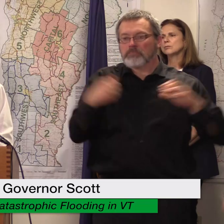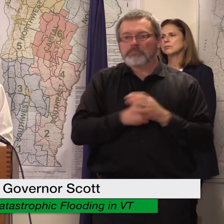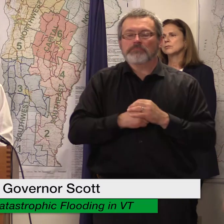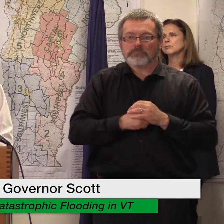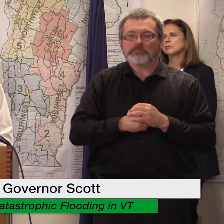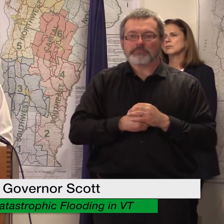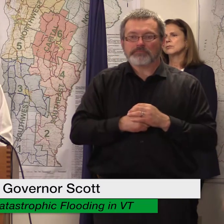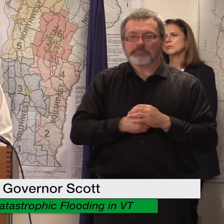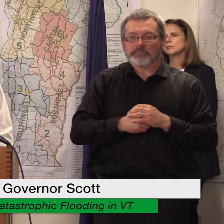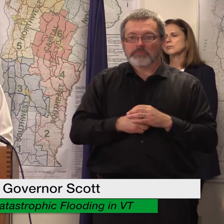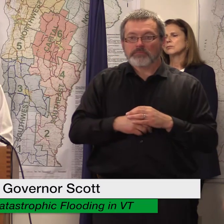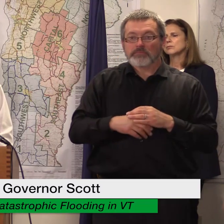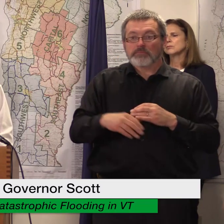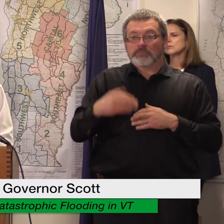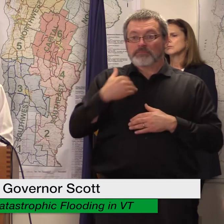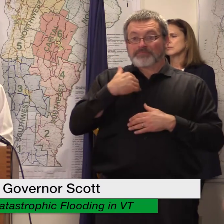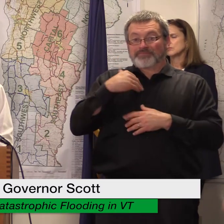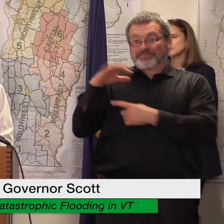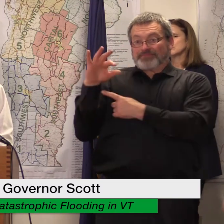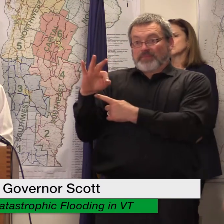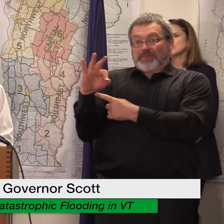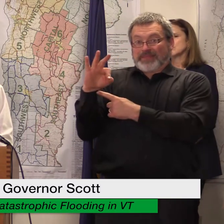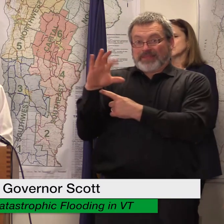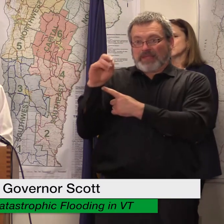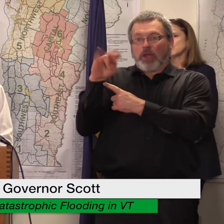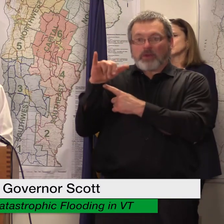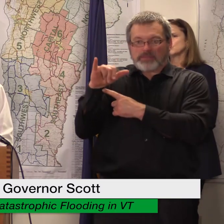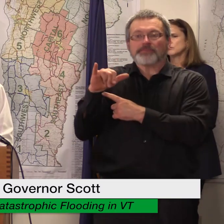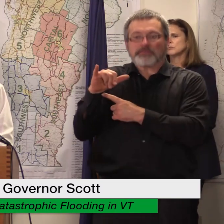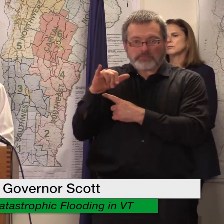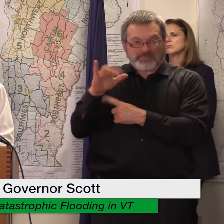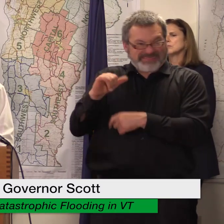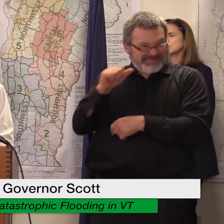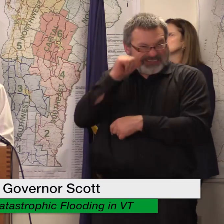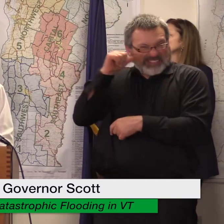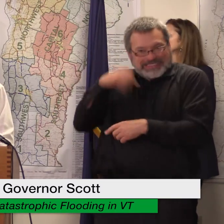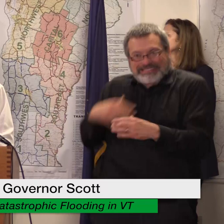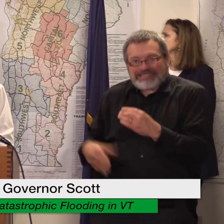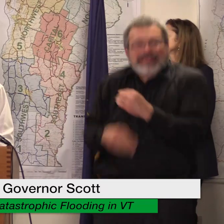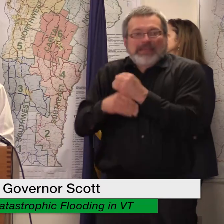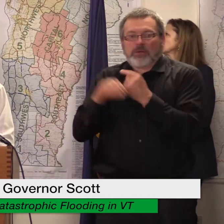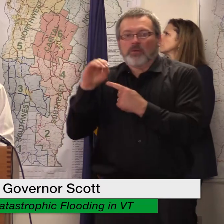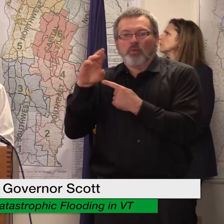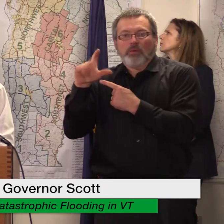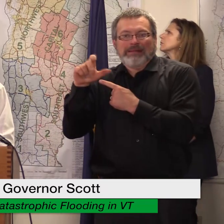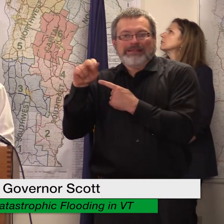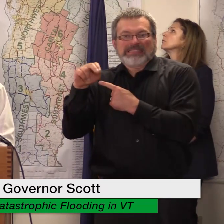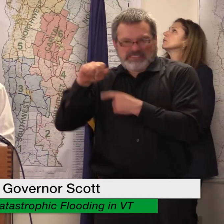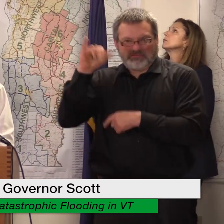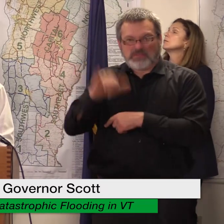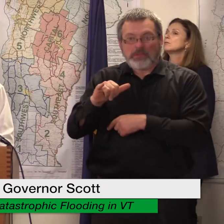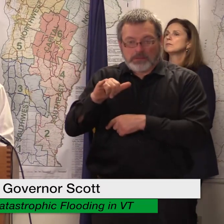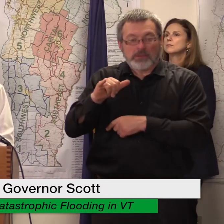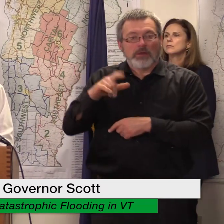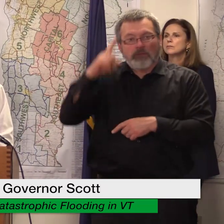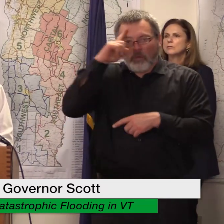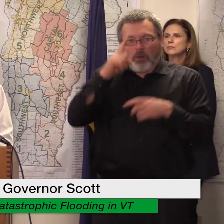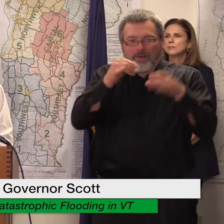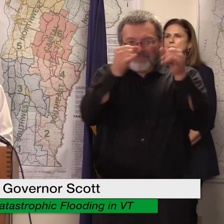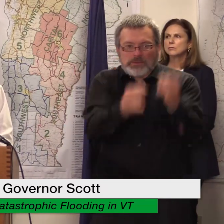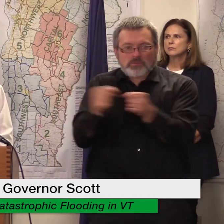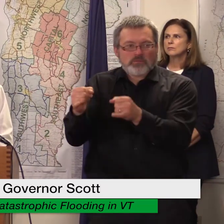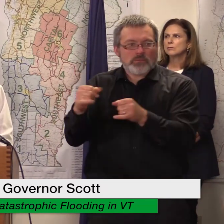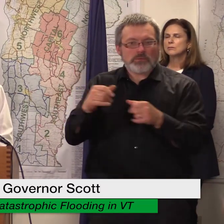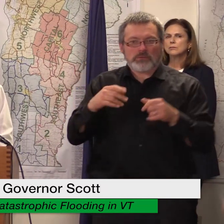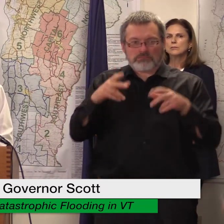nine counties as of today with the addition of orleans yesterday have been declared for individual assistance for residents